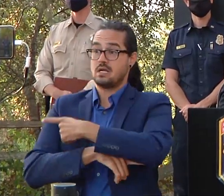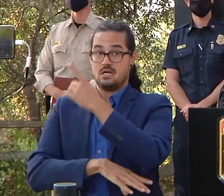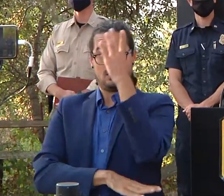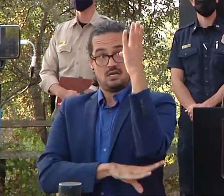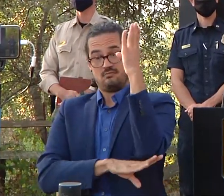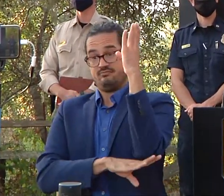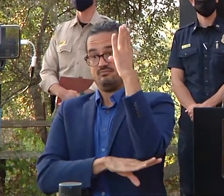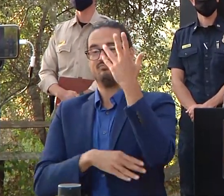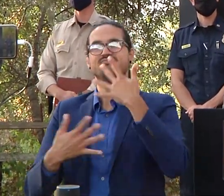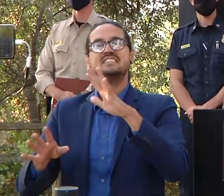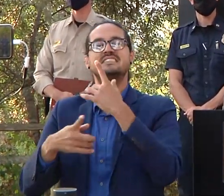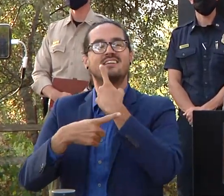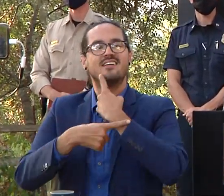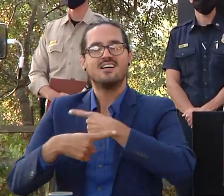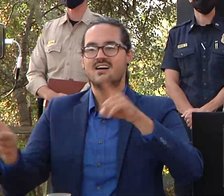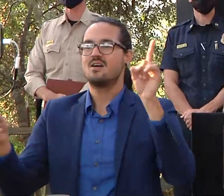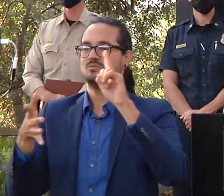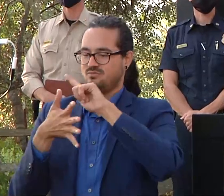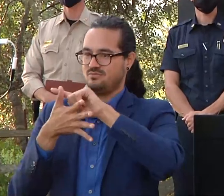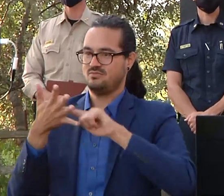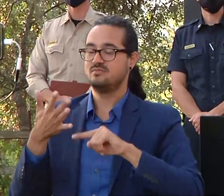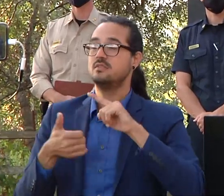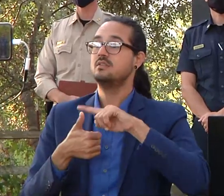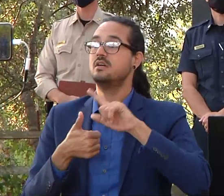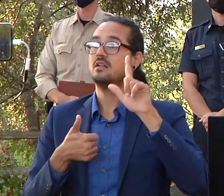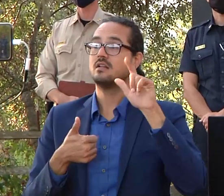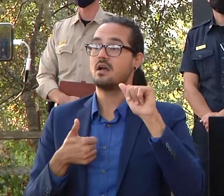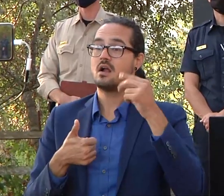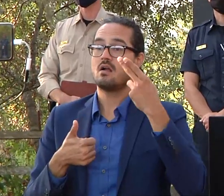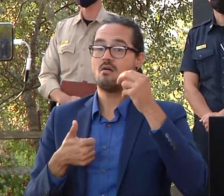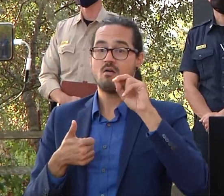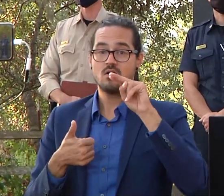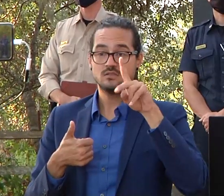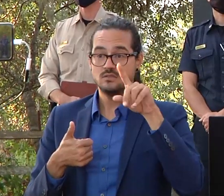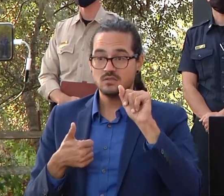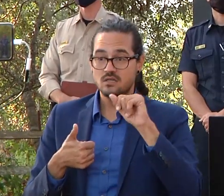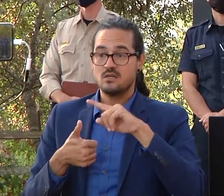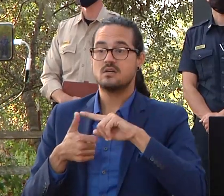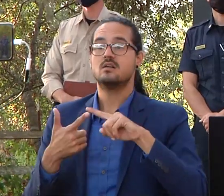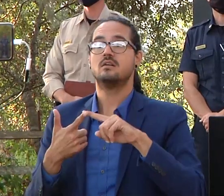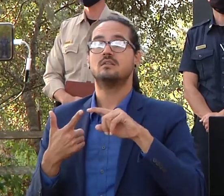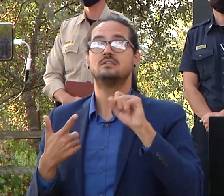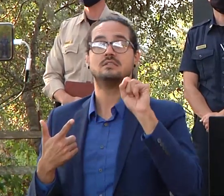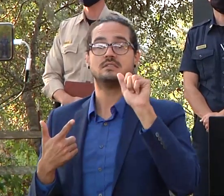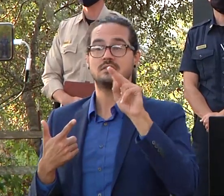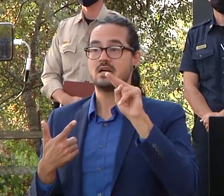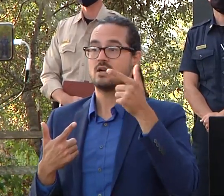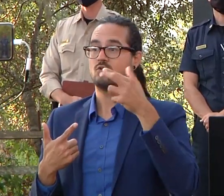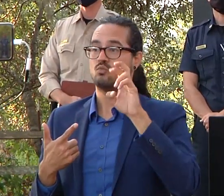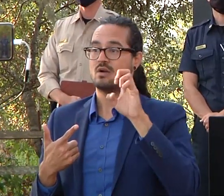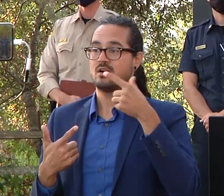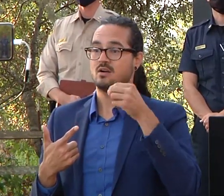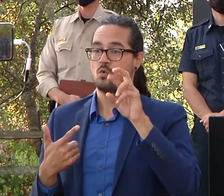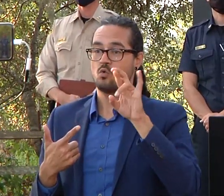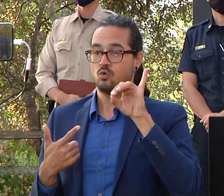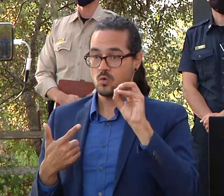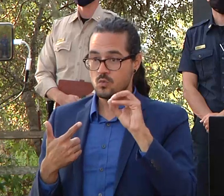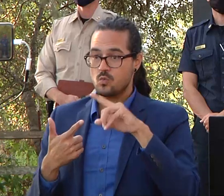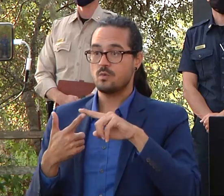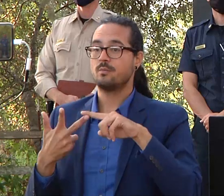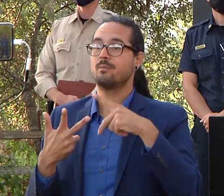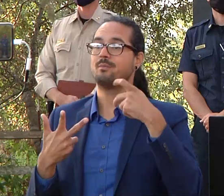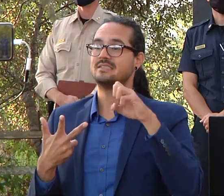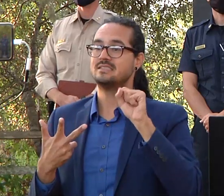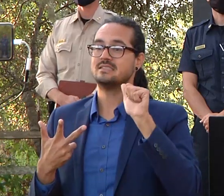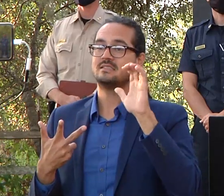in the areas of la honda san gregorio and pescadero and many of those evacuated in our county